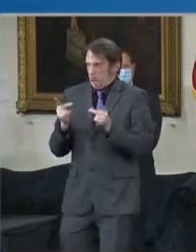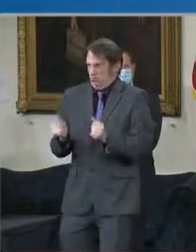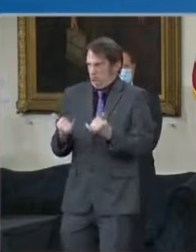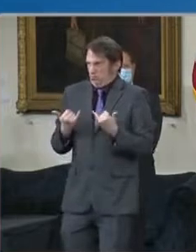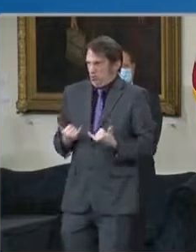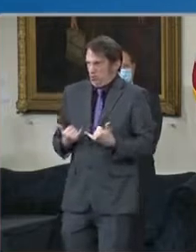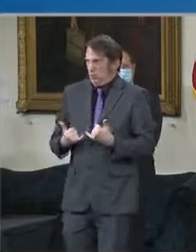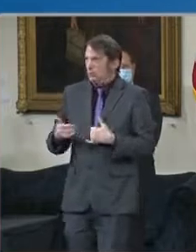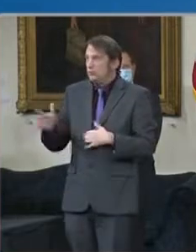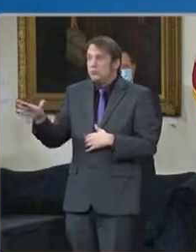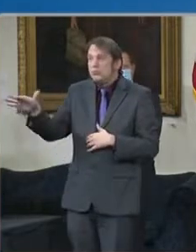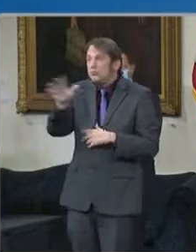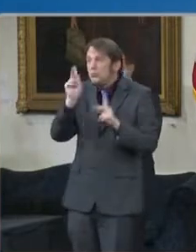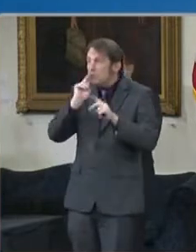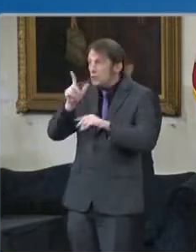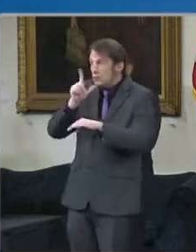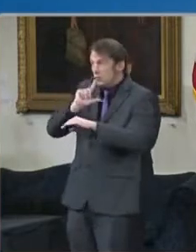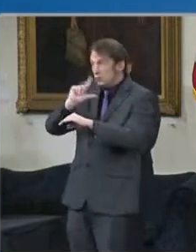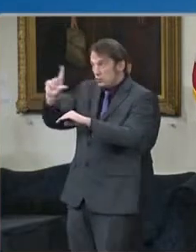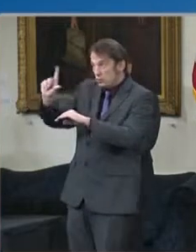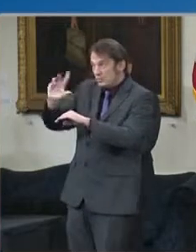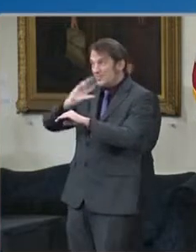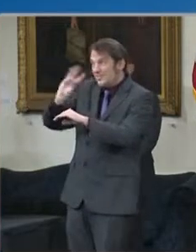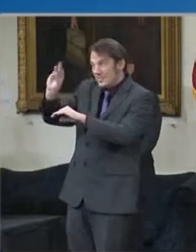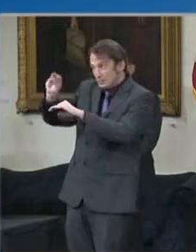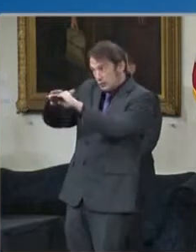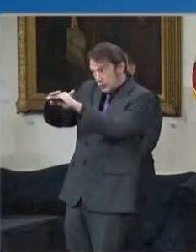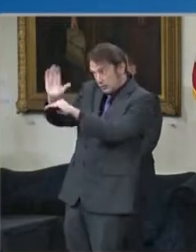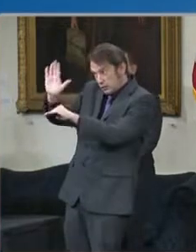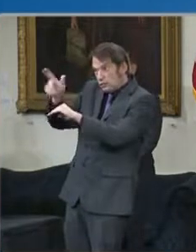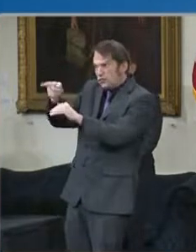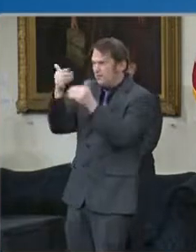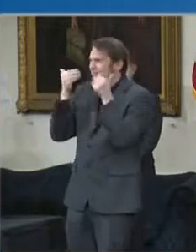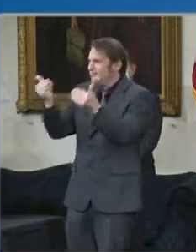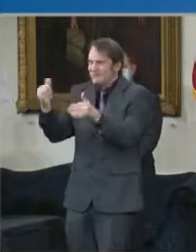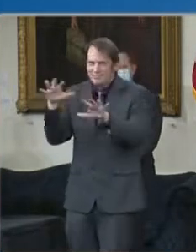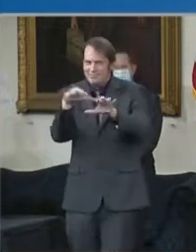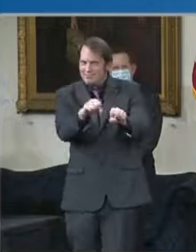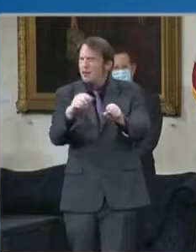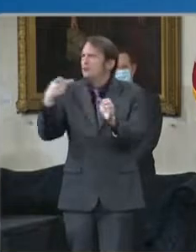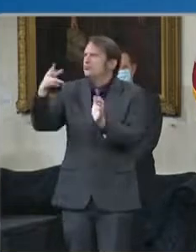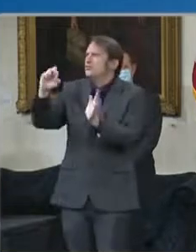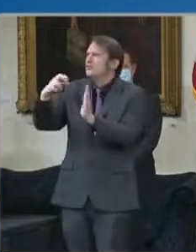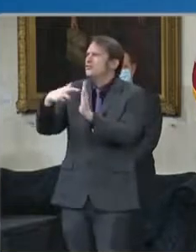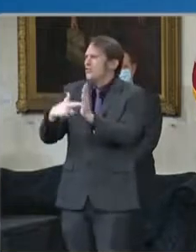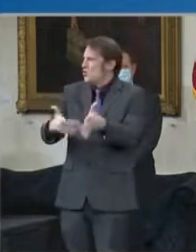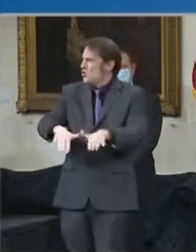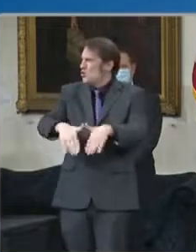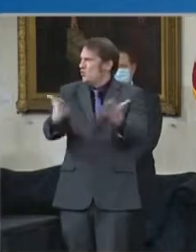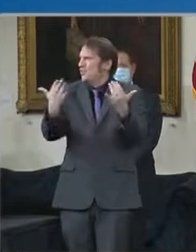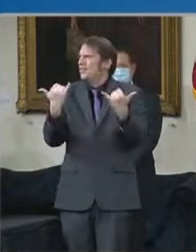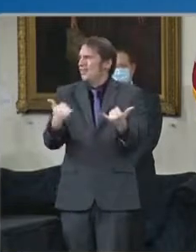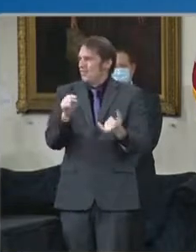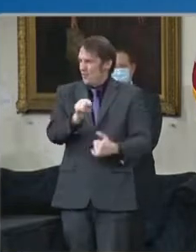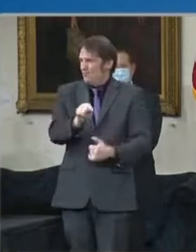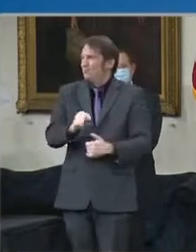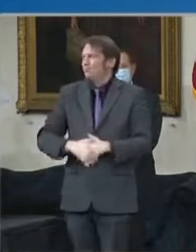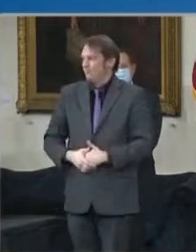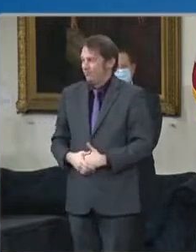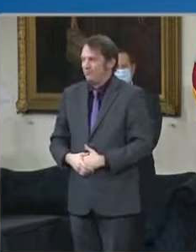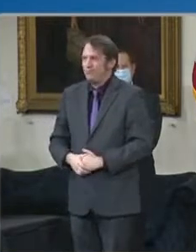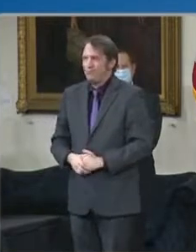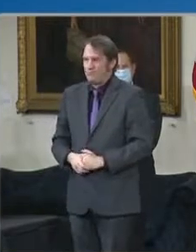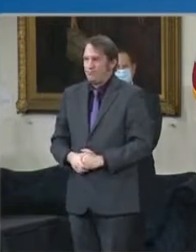can pre-register for a COVID-19 vaccine appointment at any of the state's mass vaccination sites by visiting